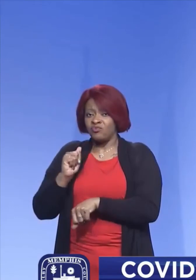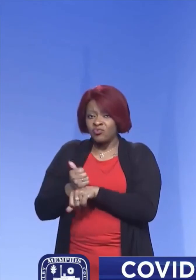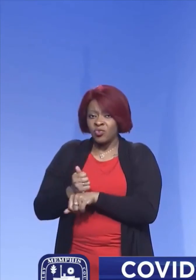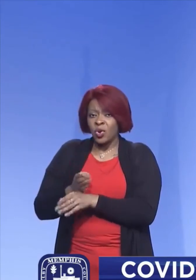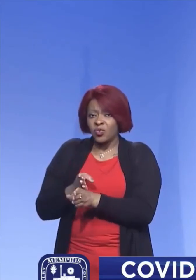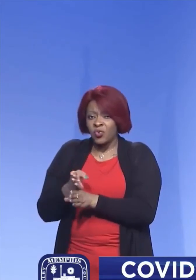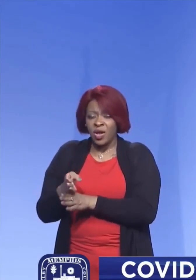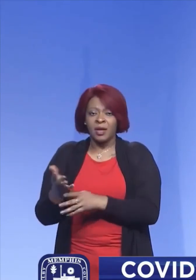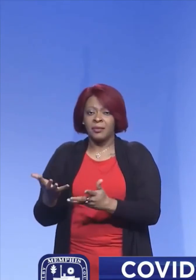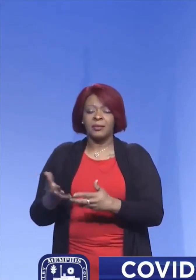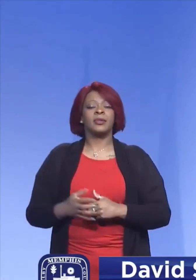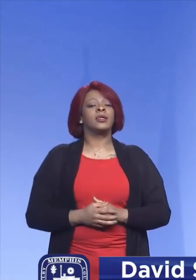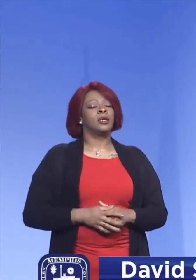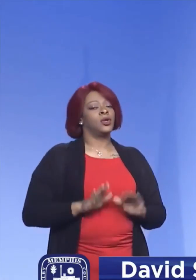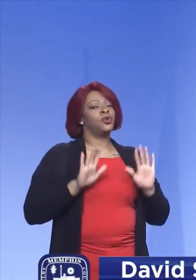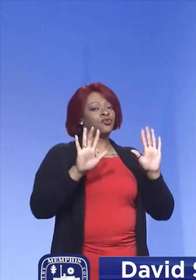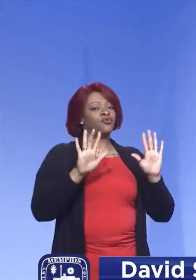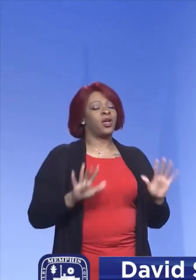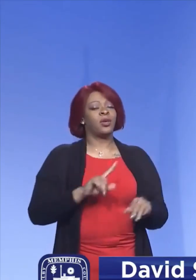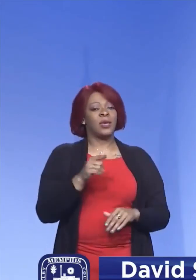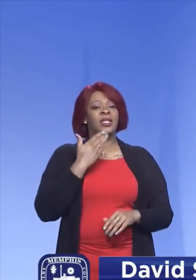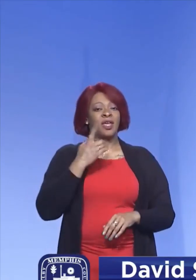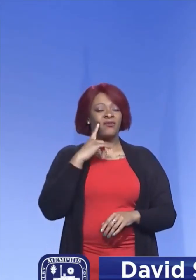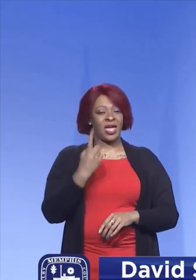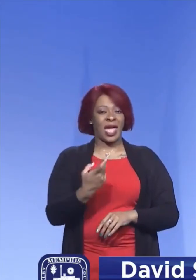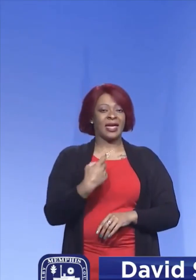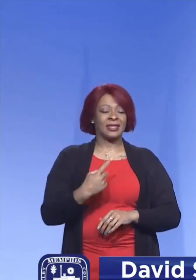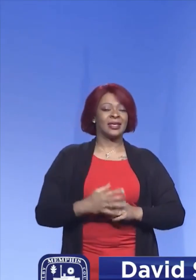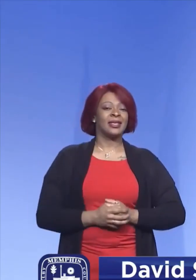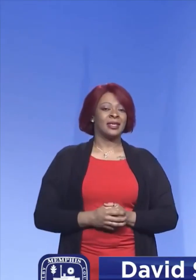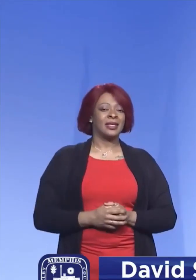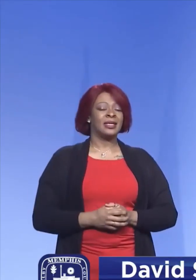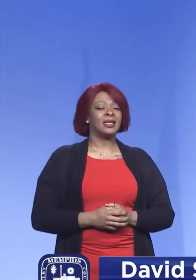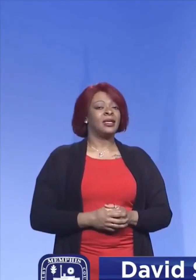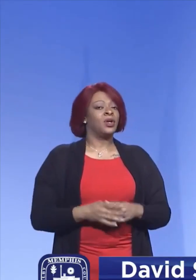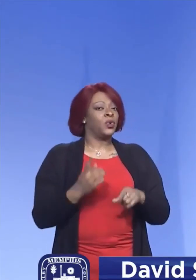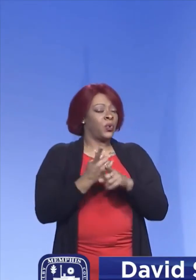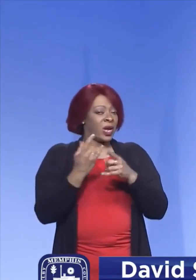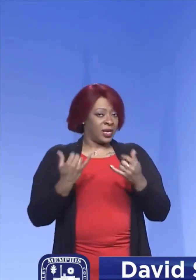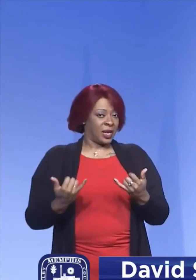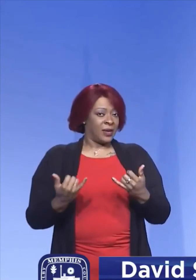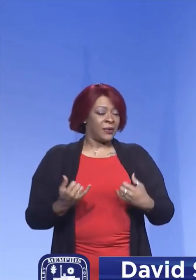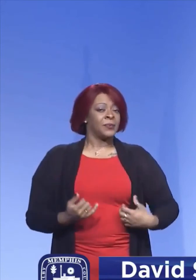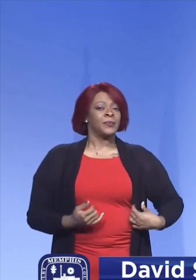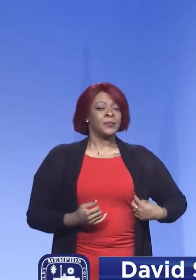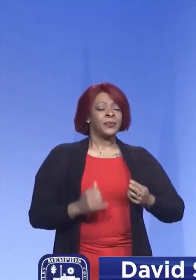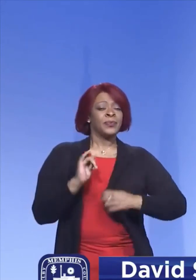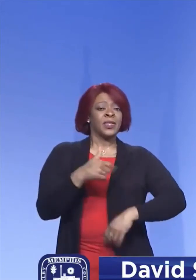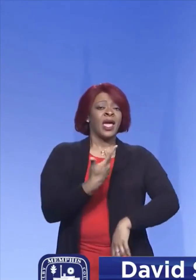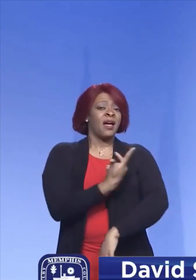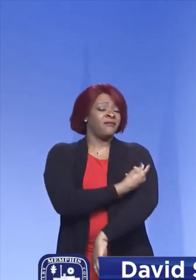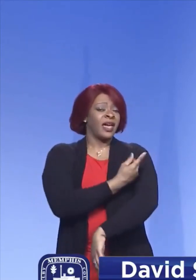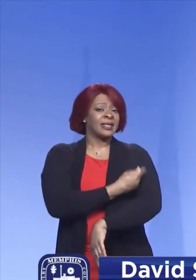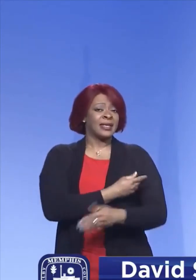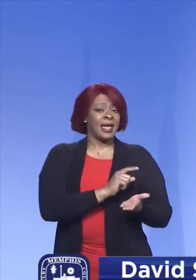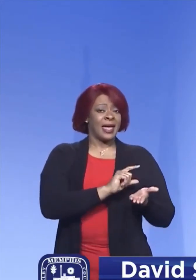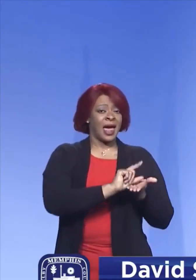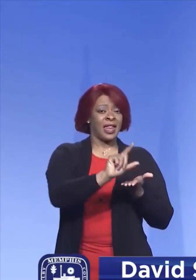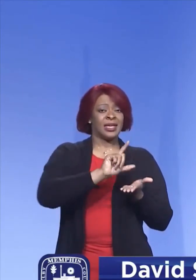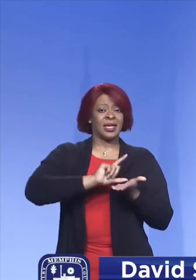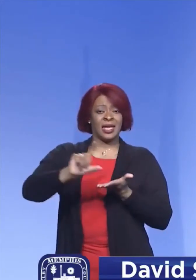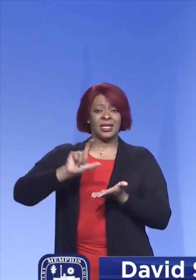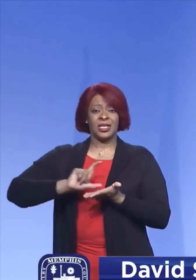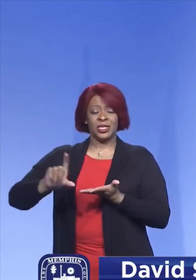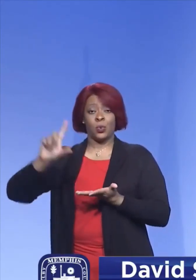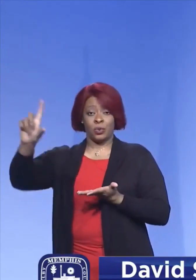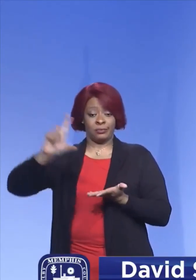Well, um, that's a great question and thank you for it. Um, right now, the vaccine allocation to Shelby County, or at